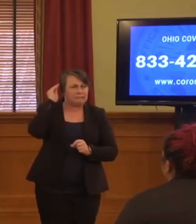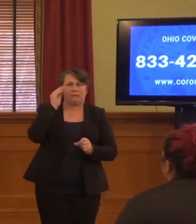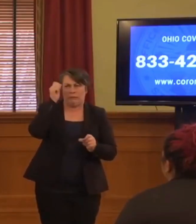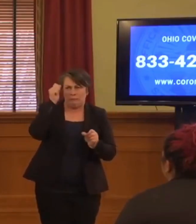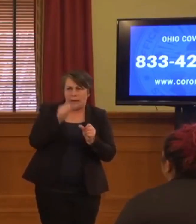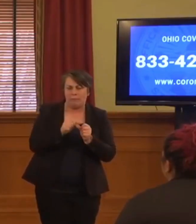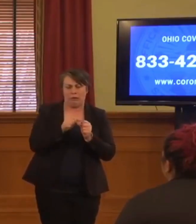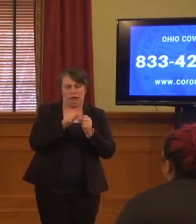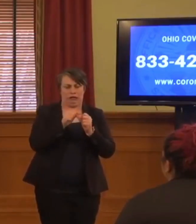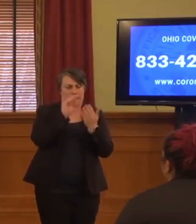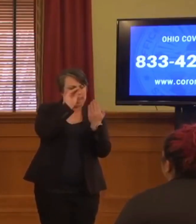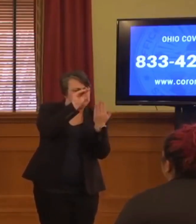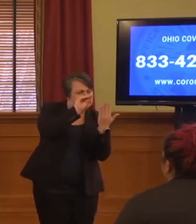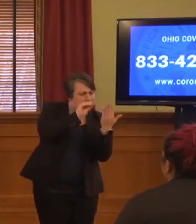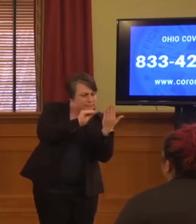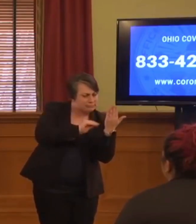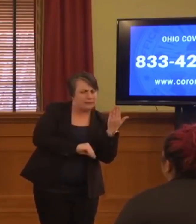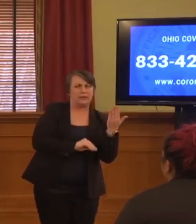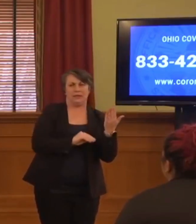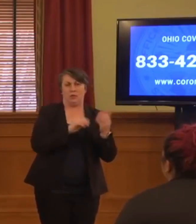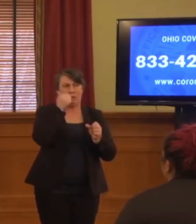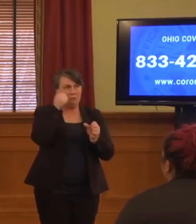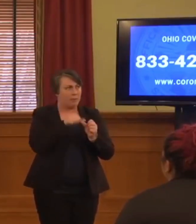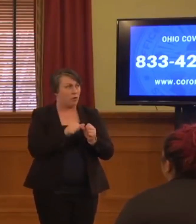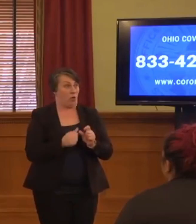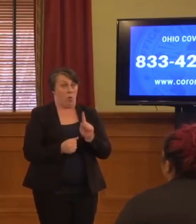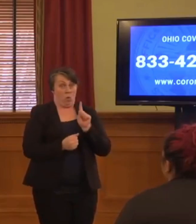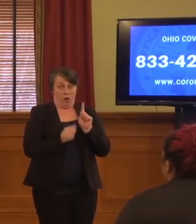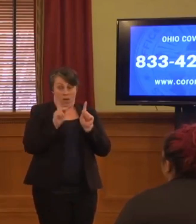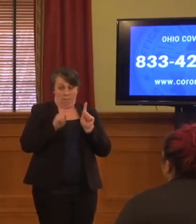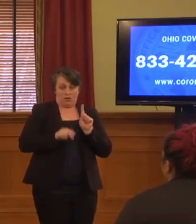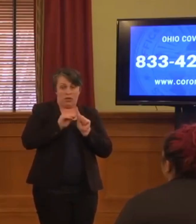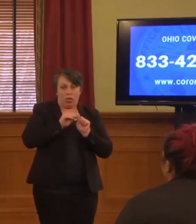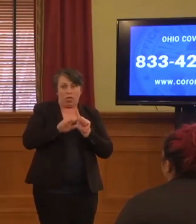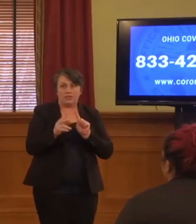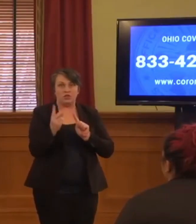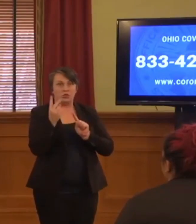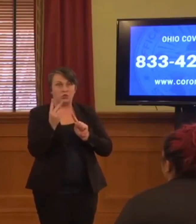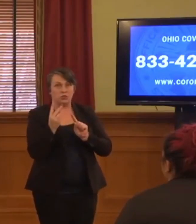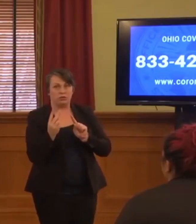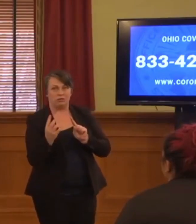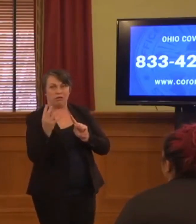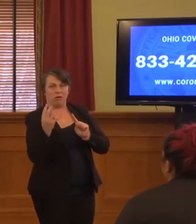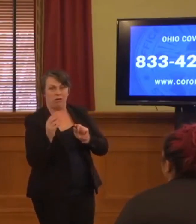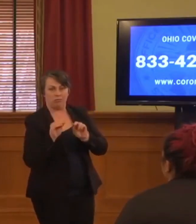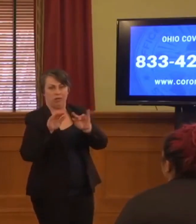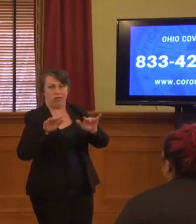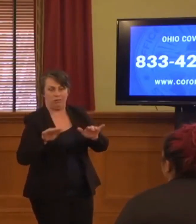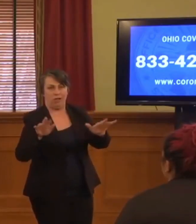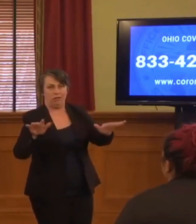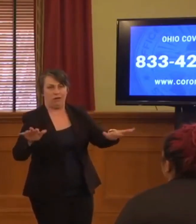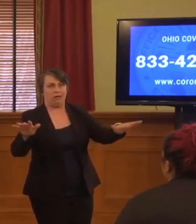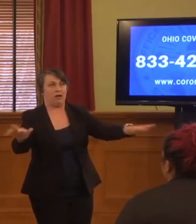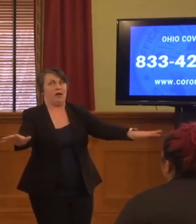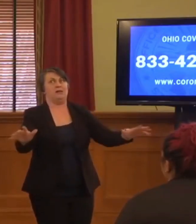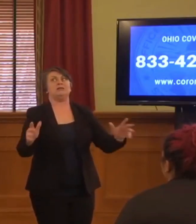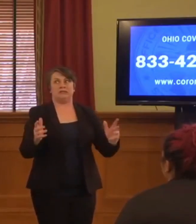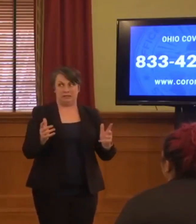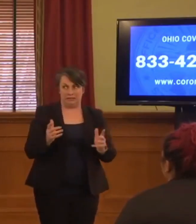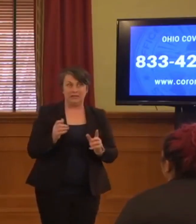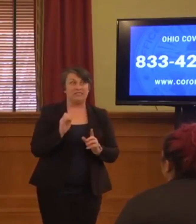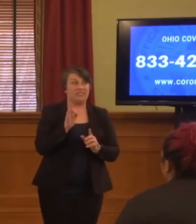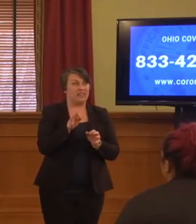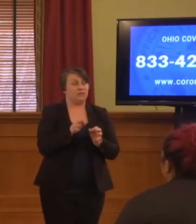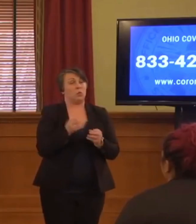Logarithmic, you know, six days it doubles. What you do today versus waiting five days to do something, you're talking